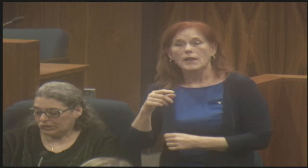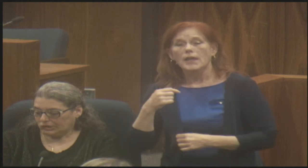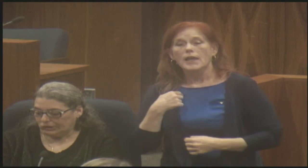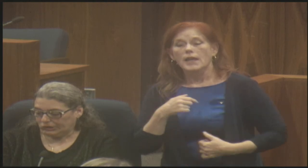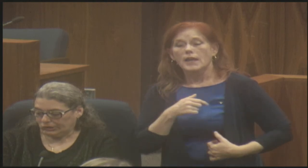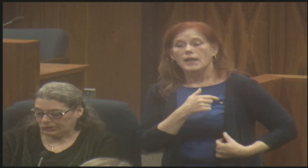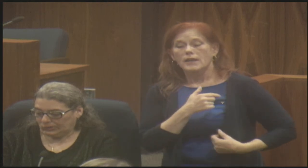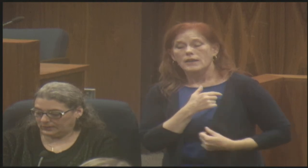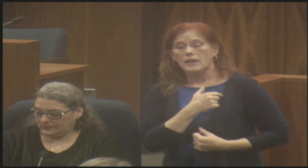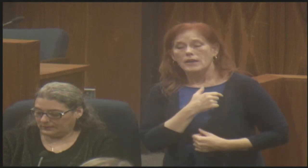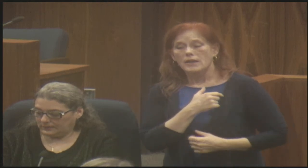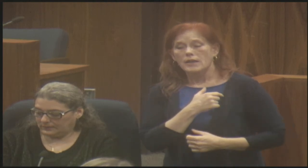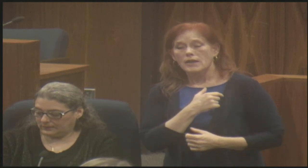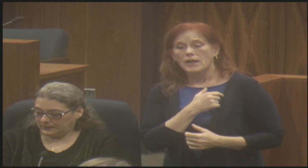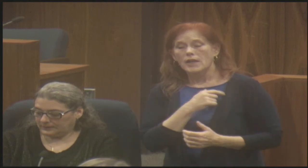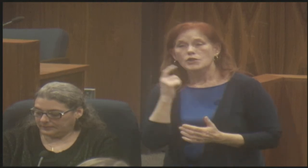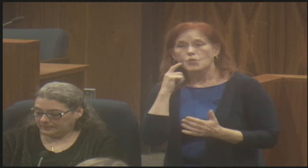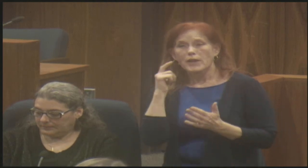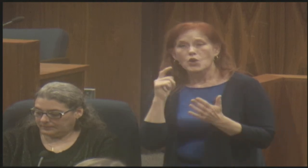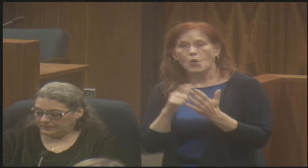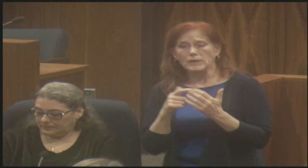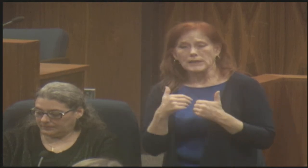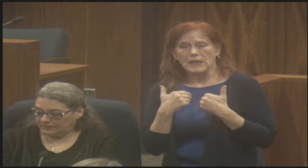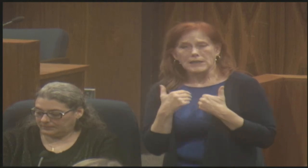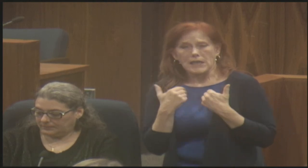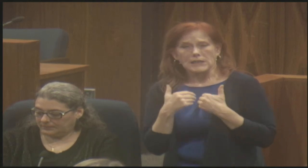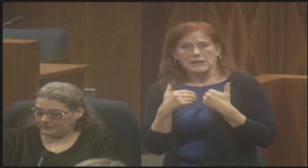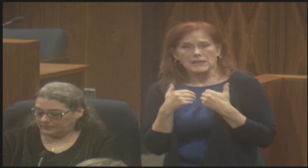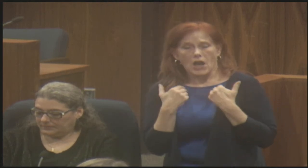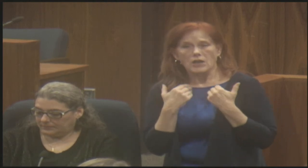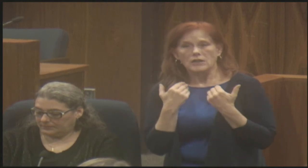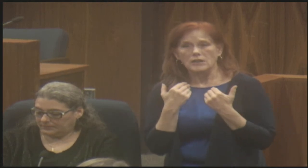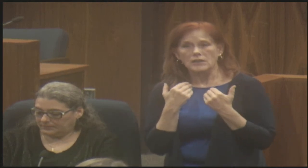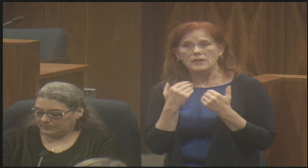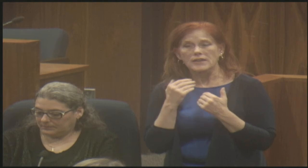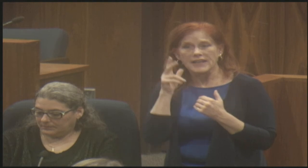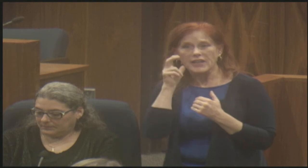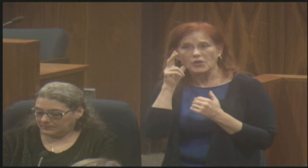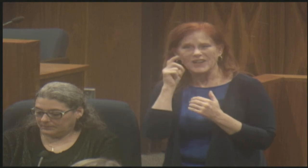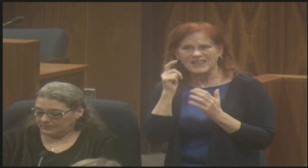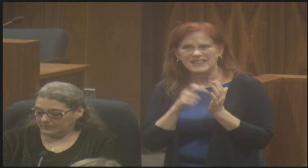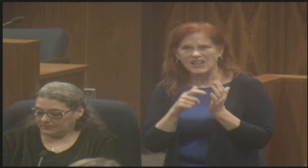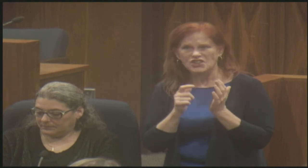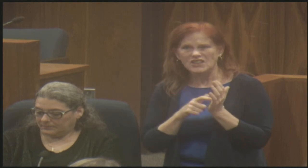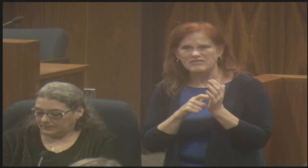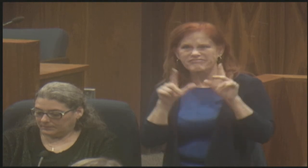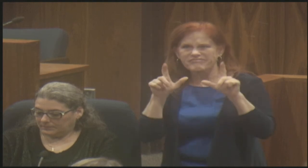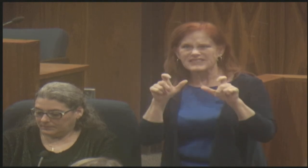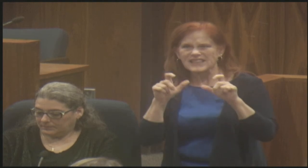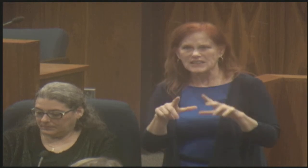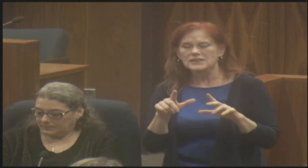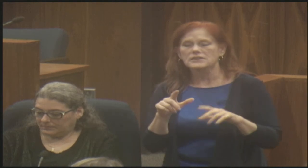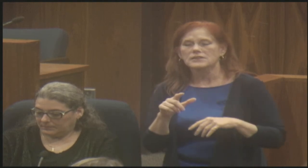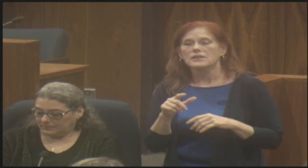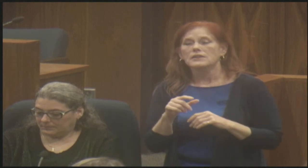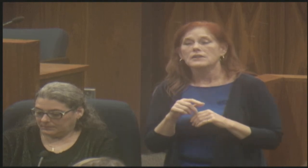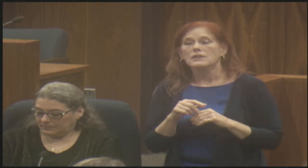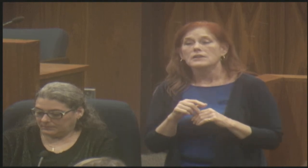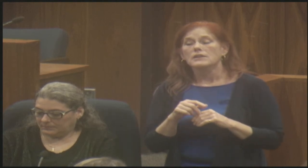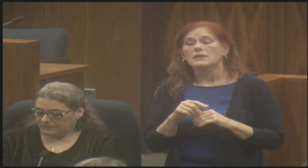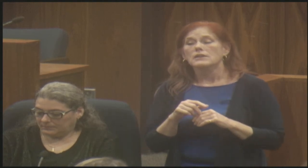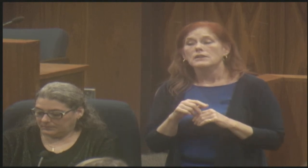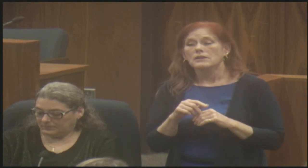see more and more, early hearing detection with infants after they're right after they're born, um, is the